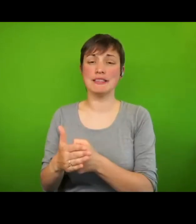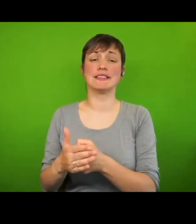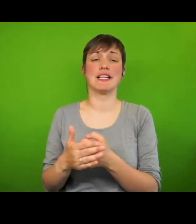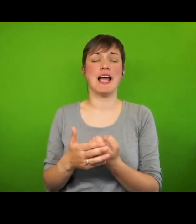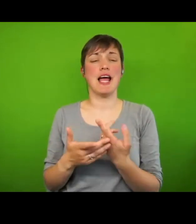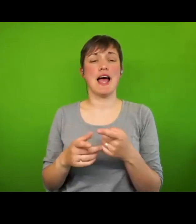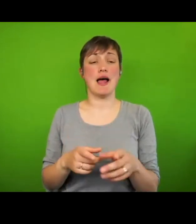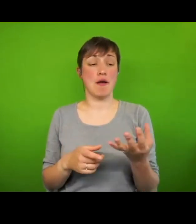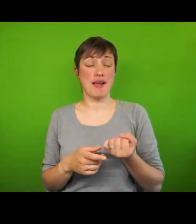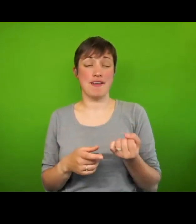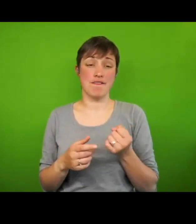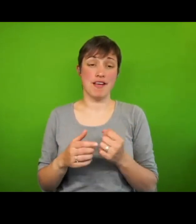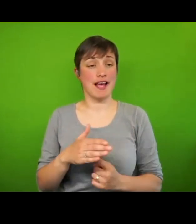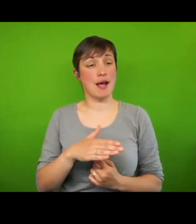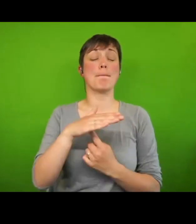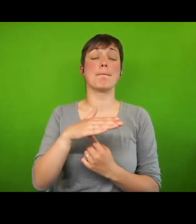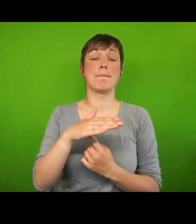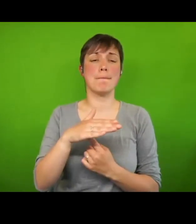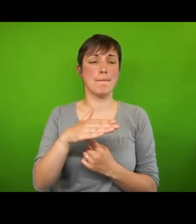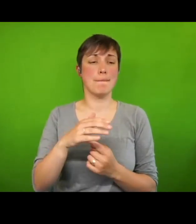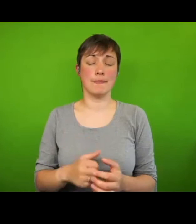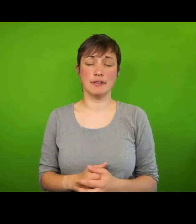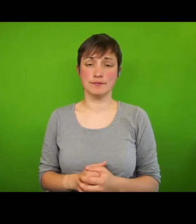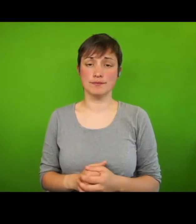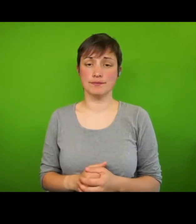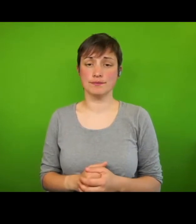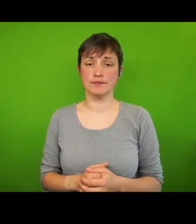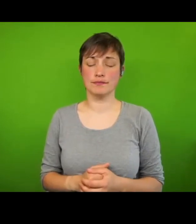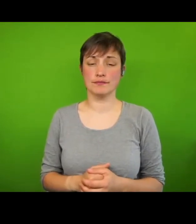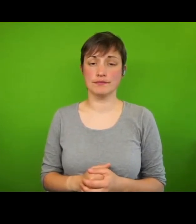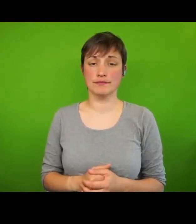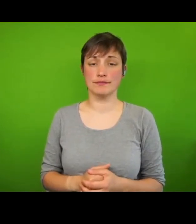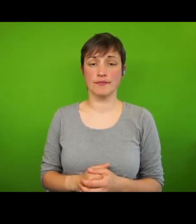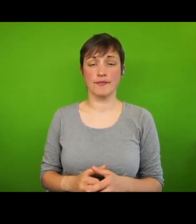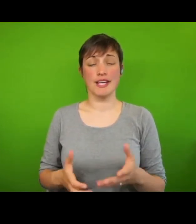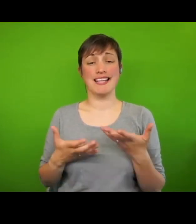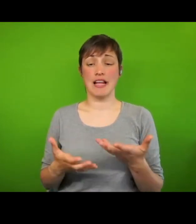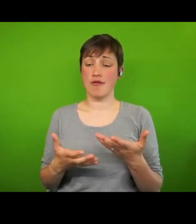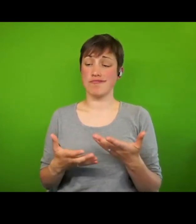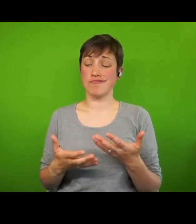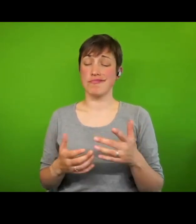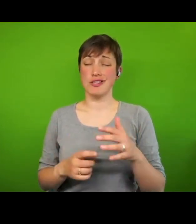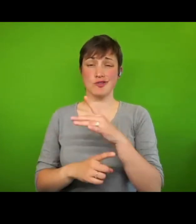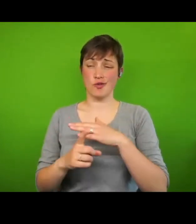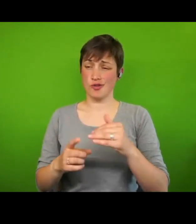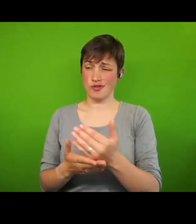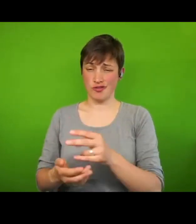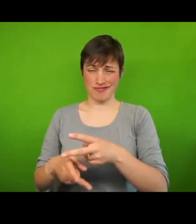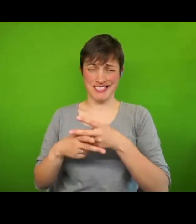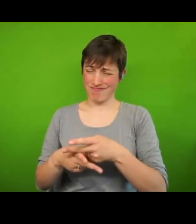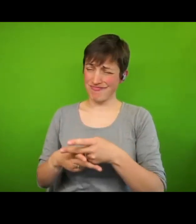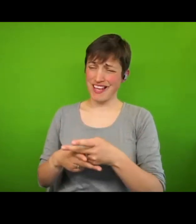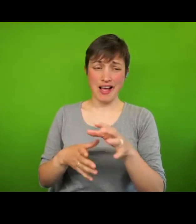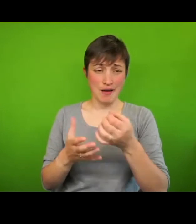rights and children's rights perspective. Now, of course, social security claimants have to face the cost of living crisis,